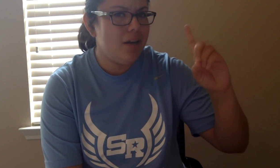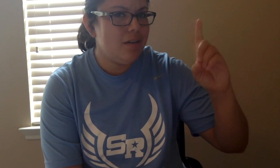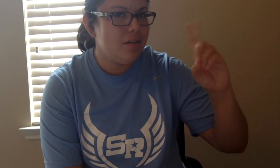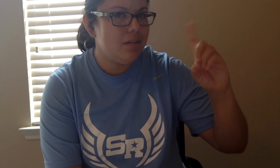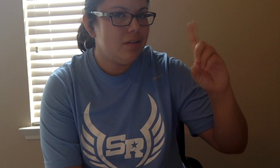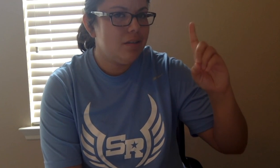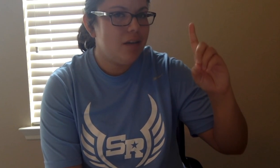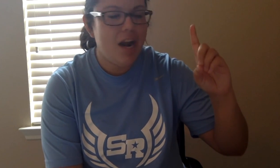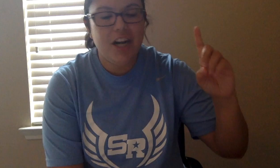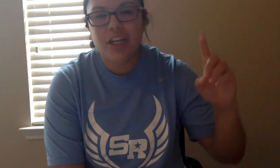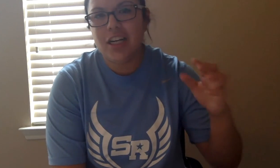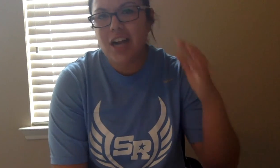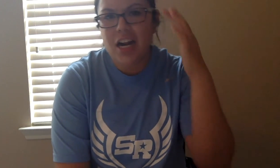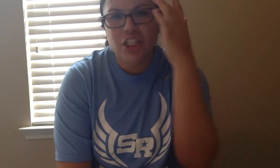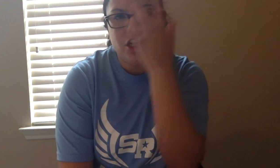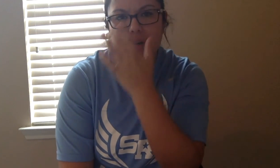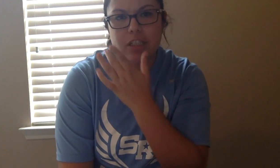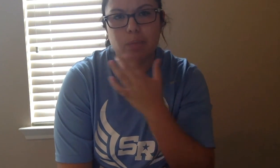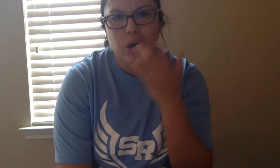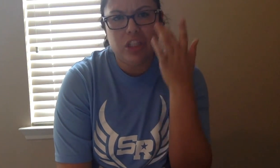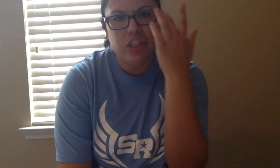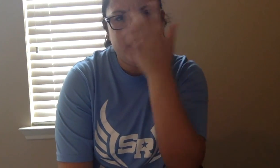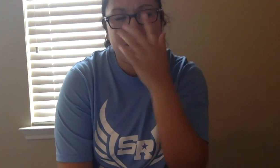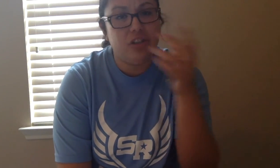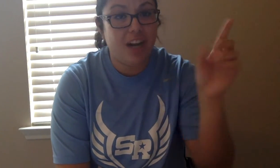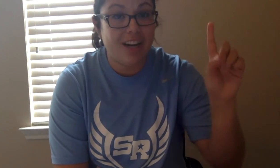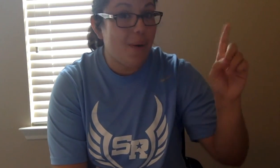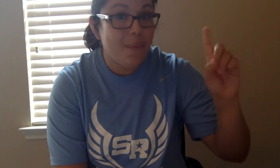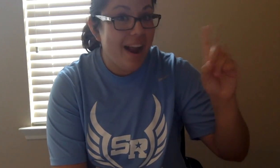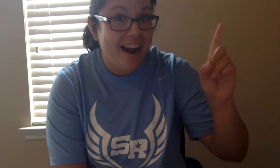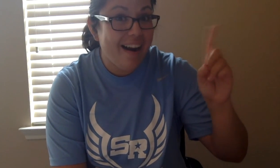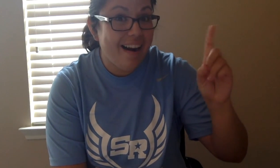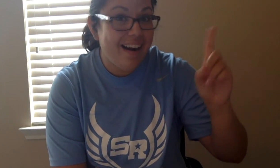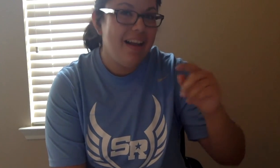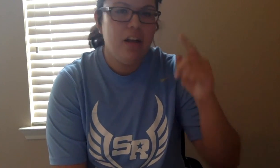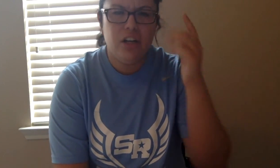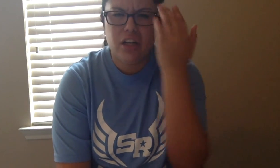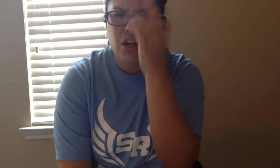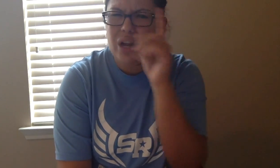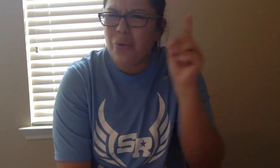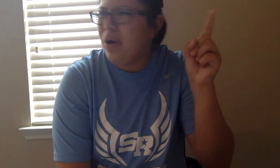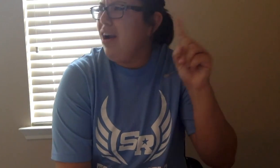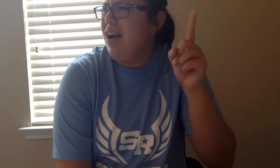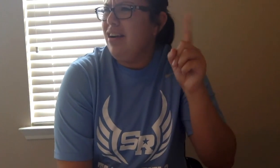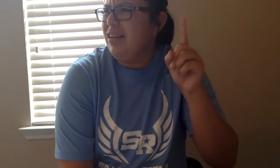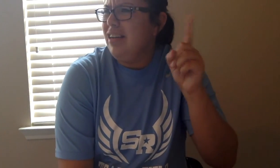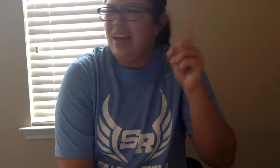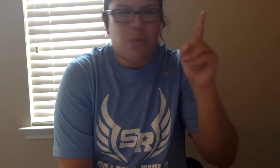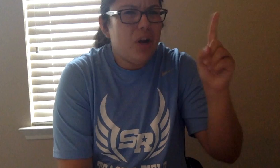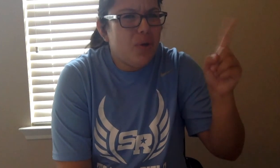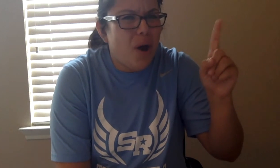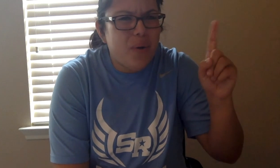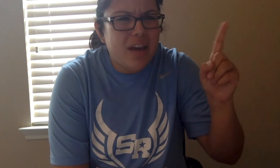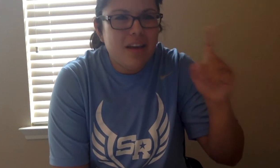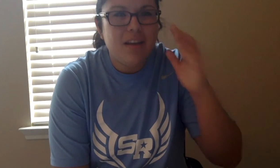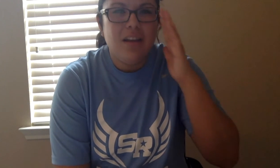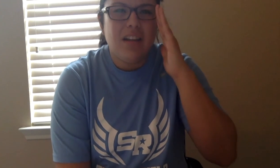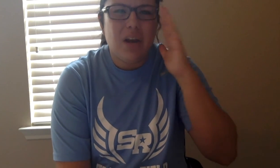and you're gonna kind of show an expression because you're not gonna go where you're gonna go like where like where are you going like